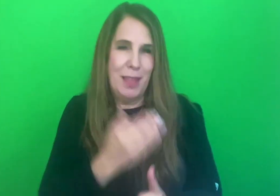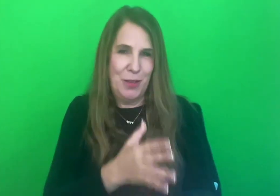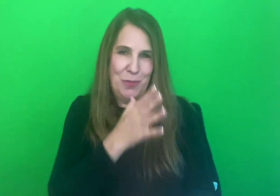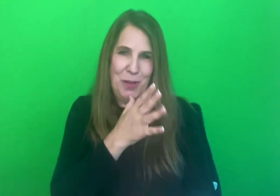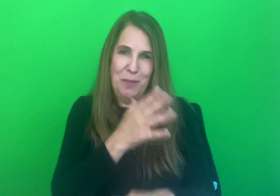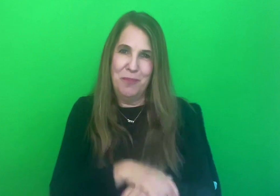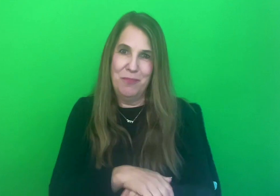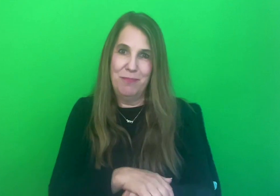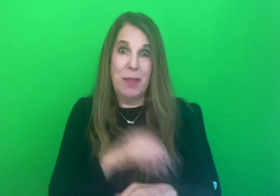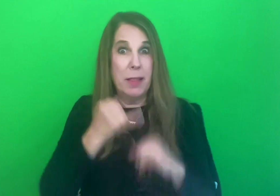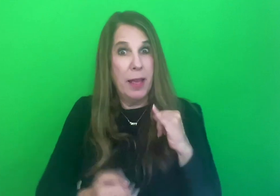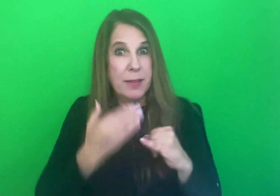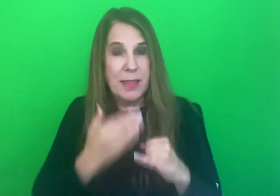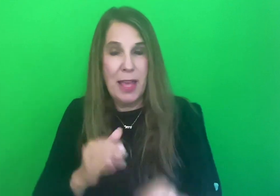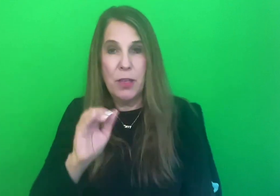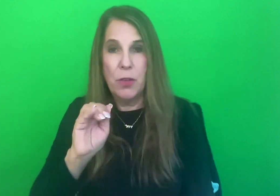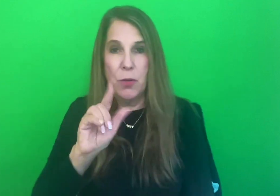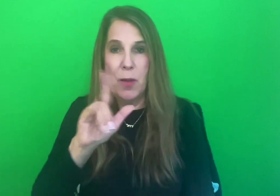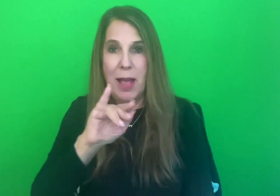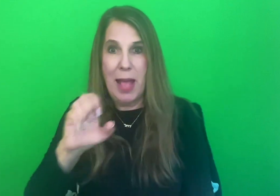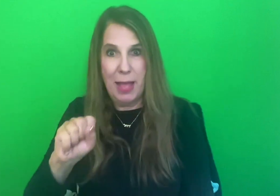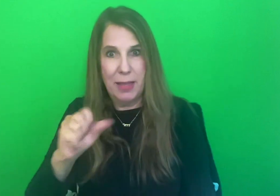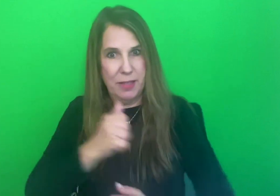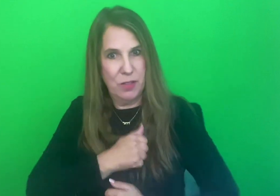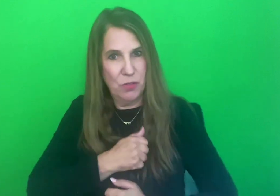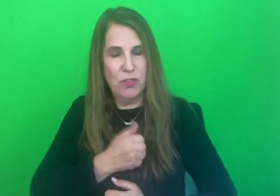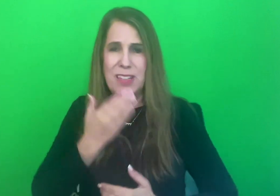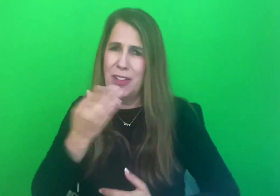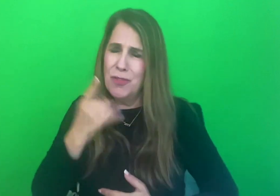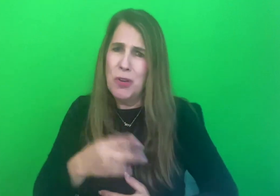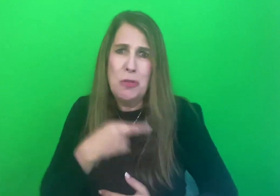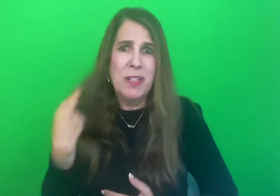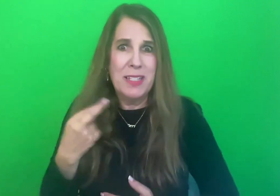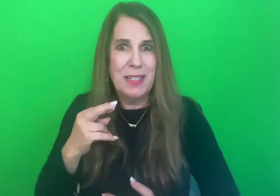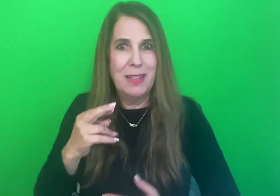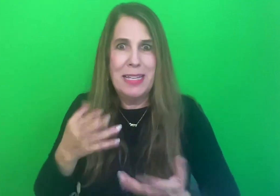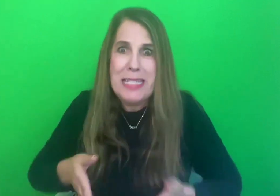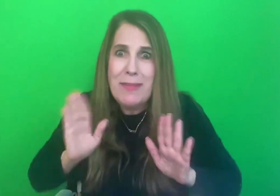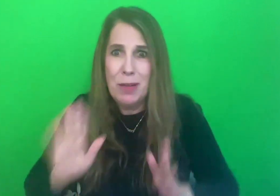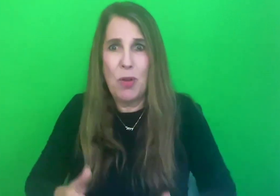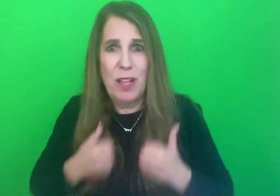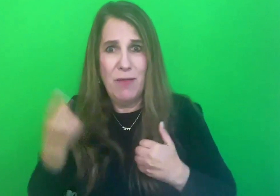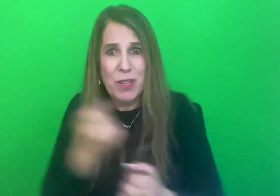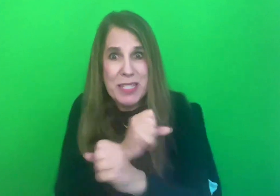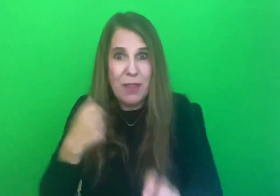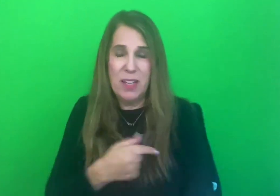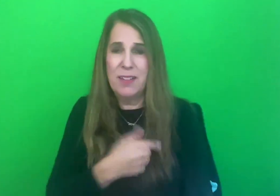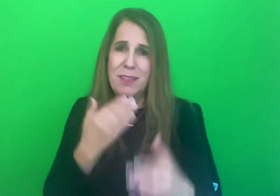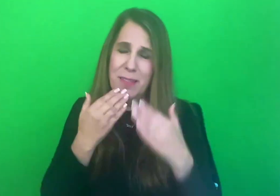thank you, allies, for risking and giving up your lives, for saving us. Thank you, soldiers at Normandy, who